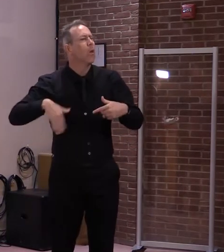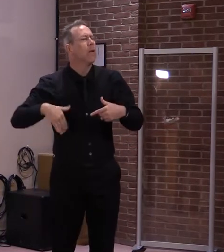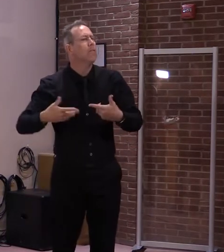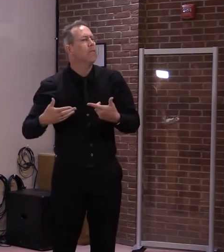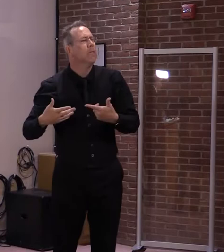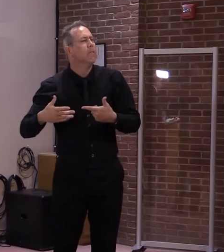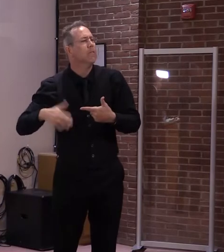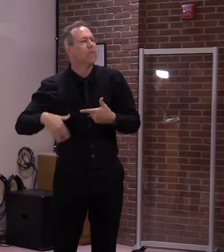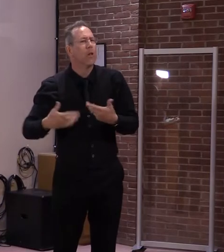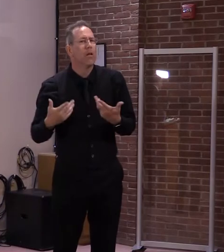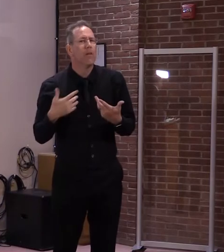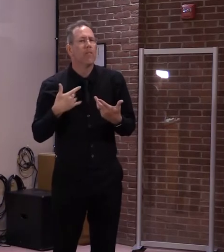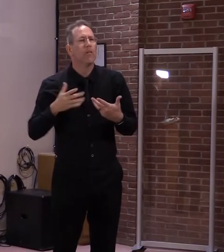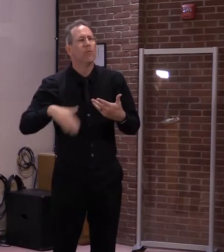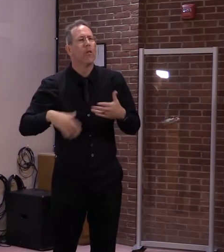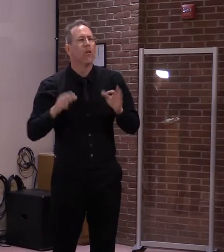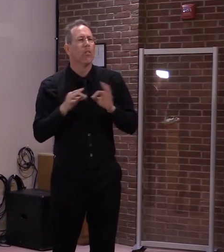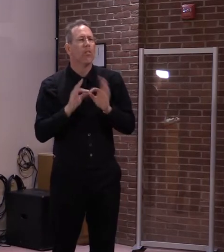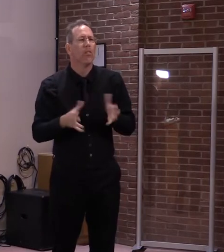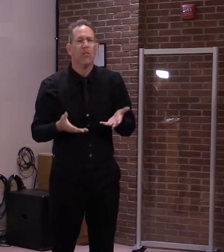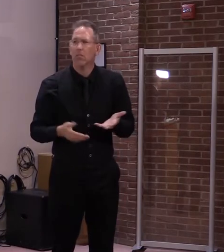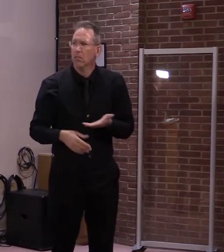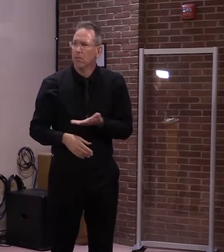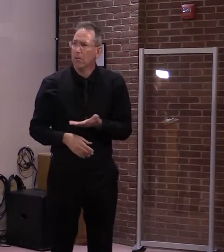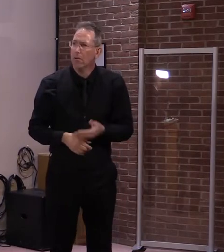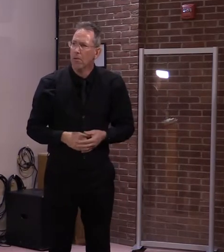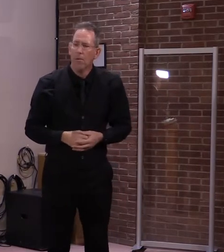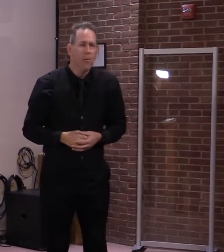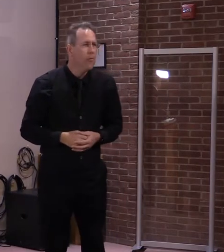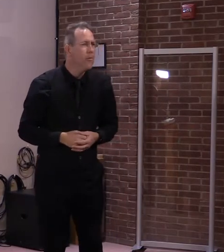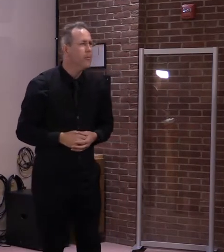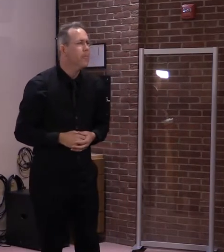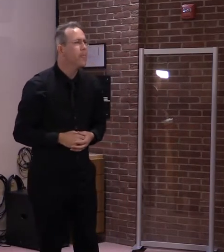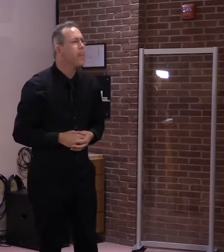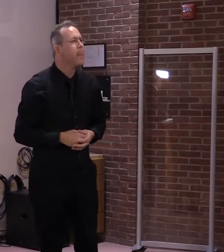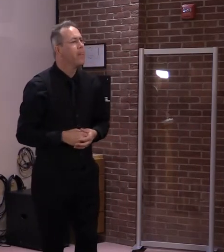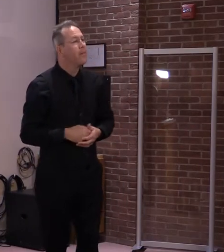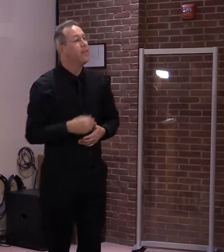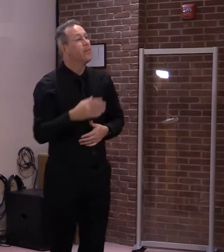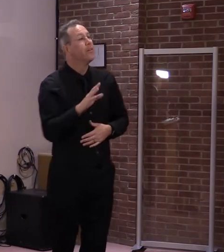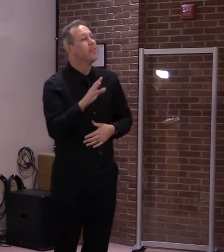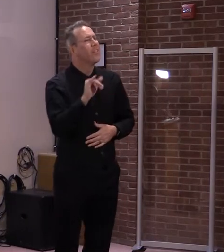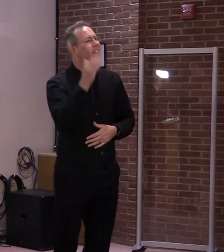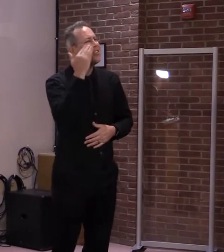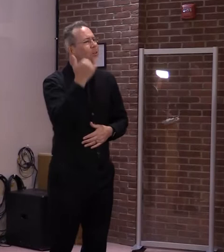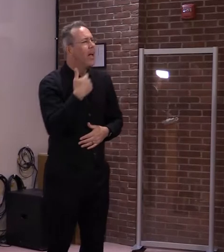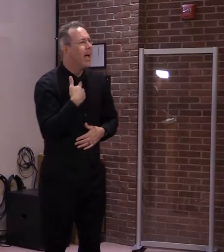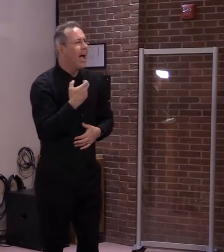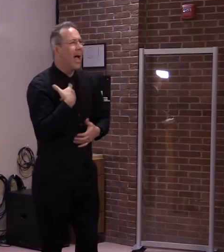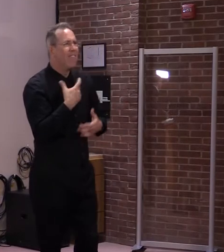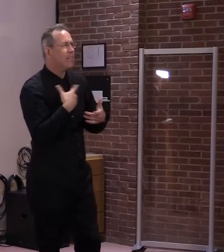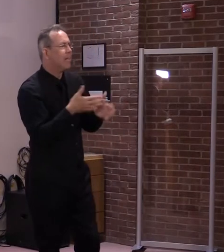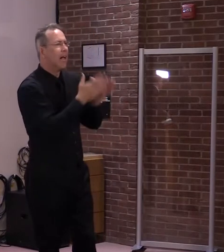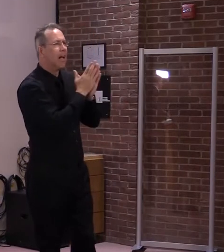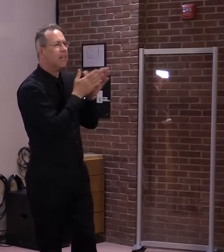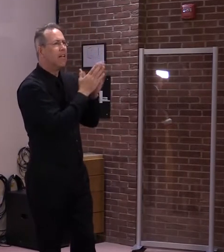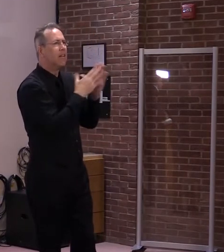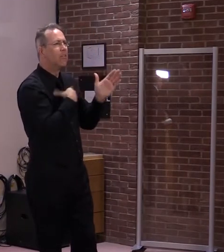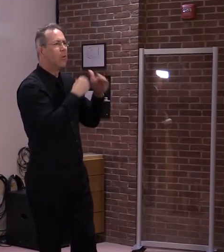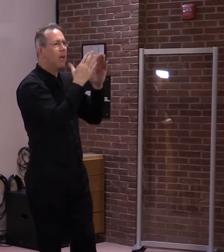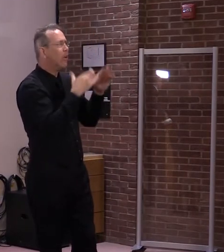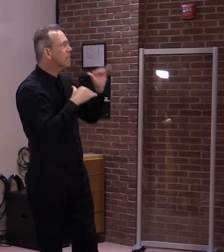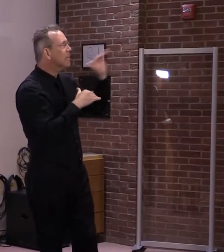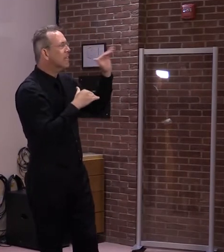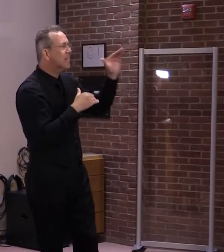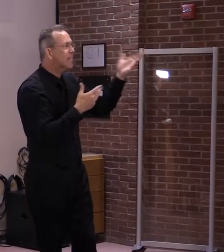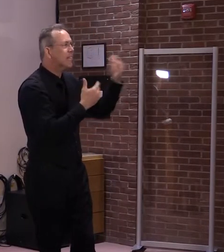Well, again, that is exactly why we want to make sure that we're getting the supply we need to vaccinate those who want it.